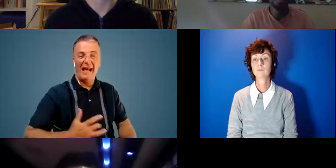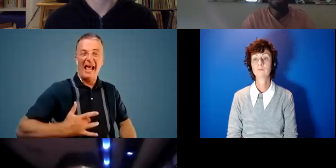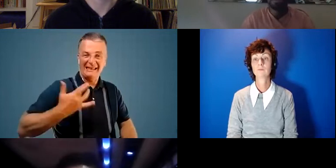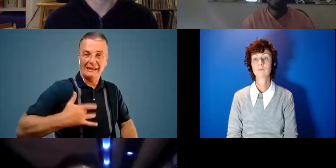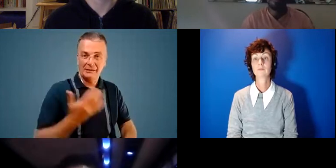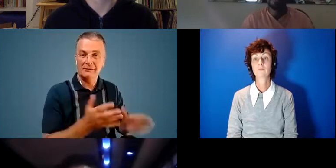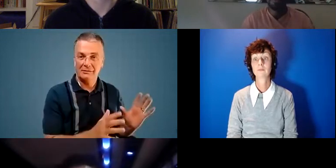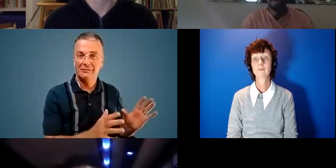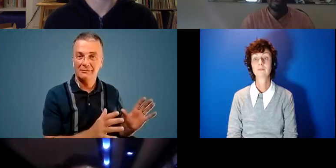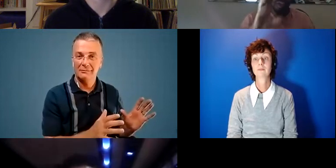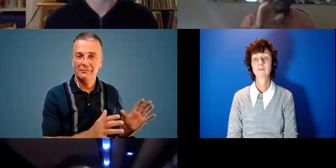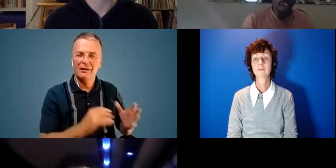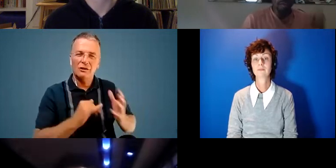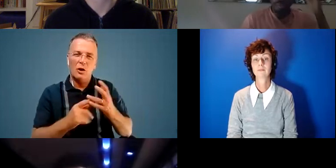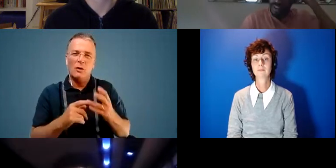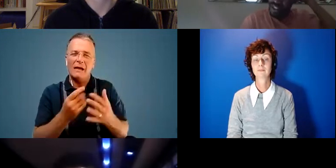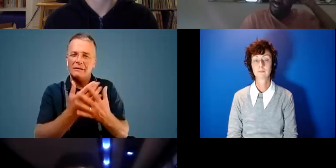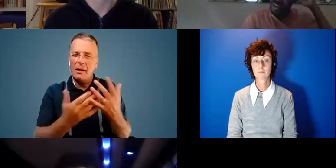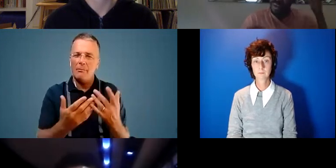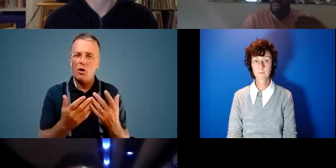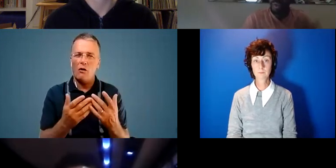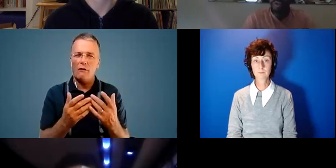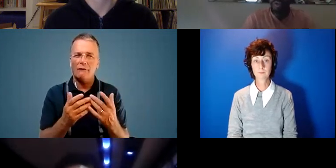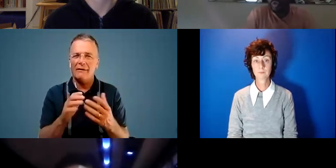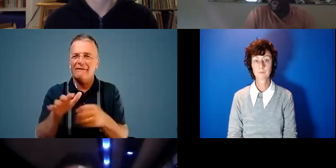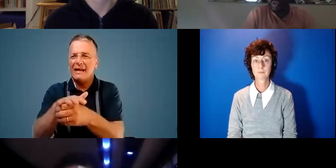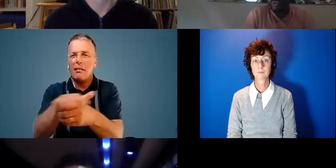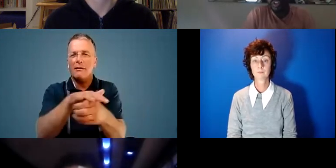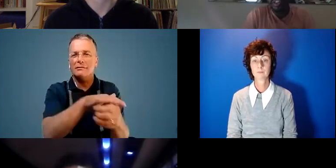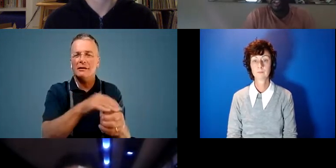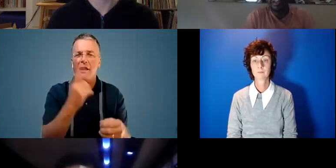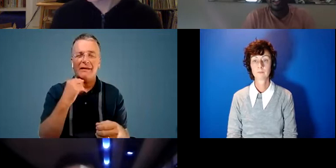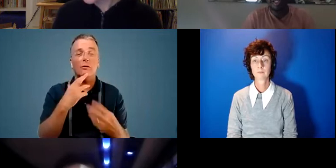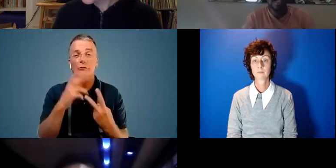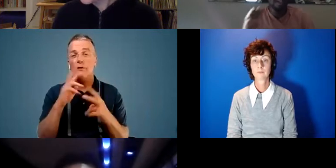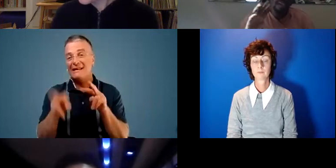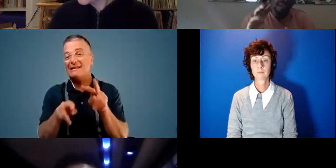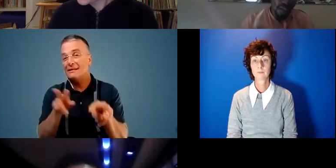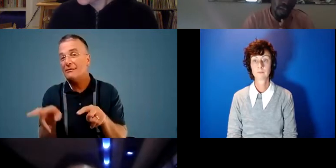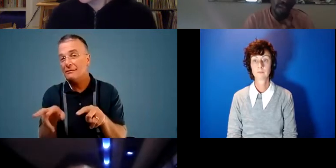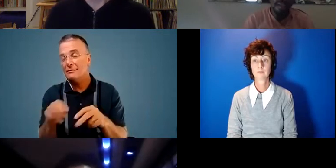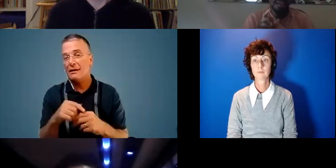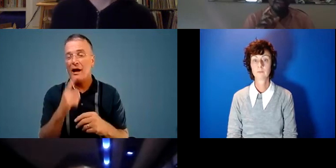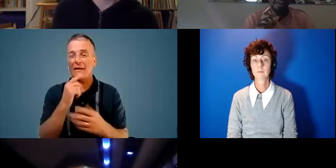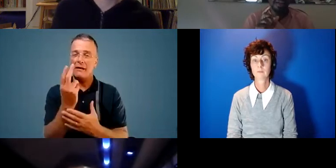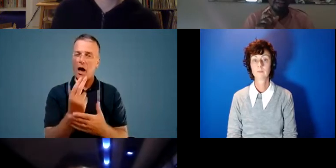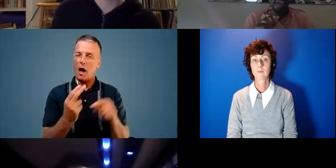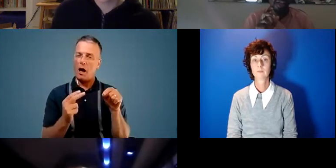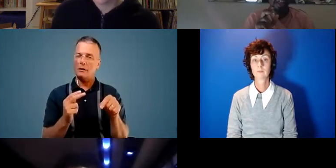know um so so there are a number of fields that i think we we ought to to visit and and i think the arts